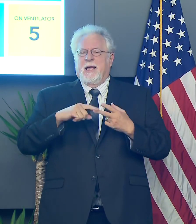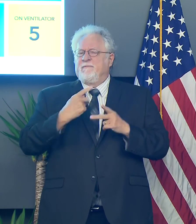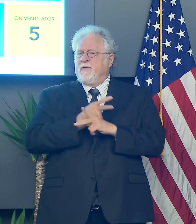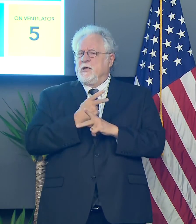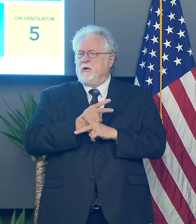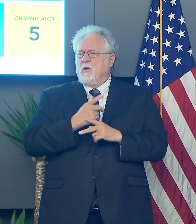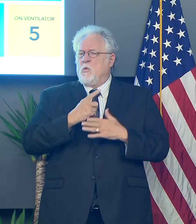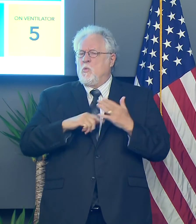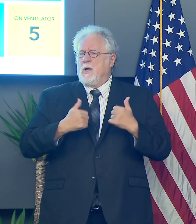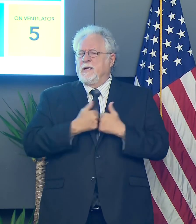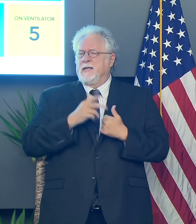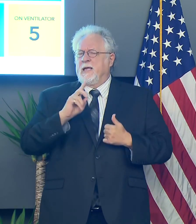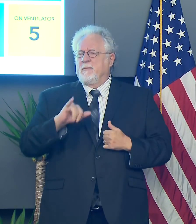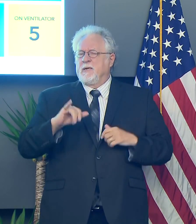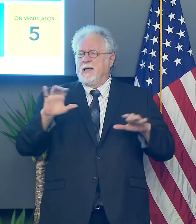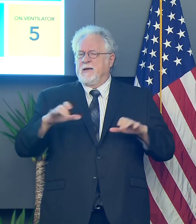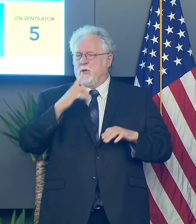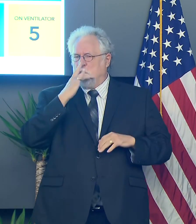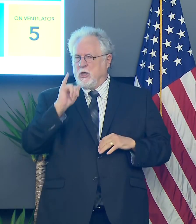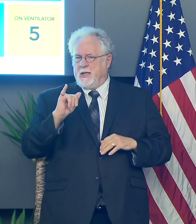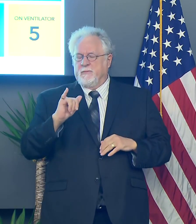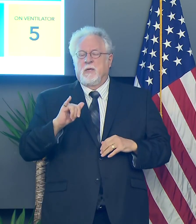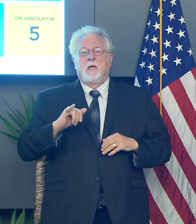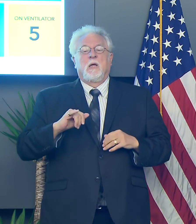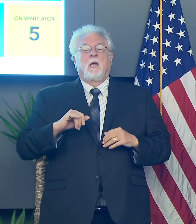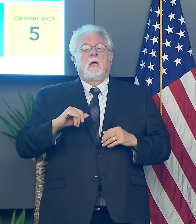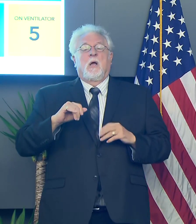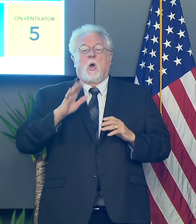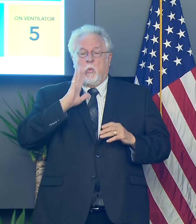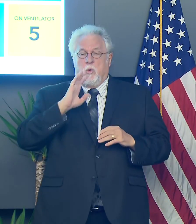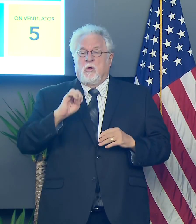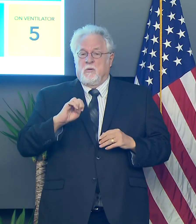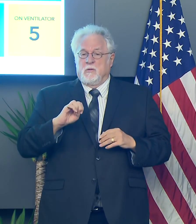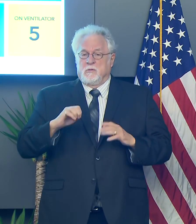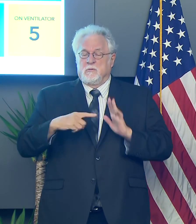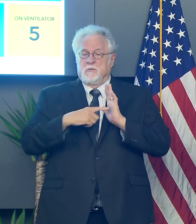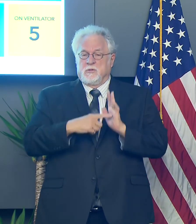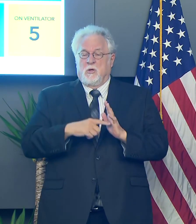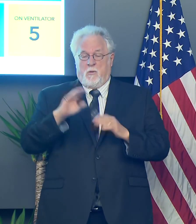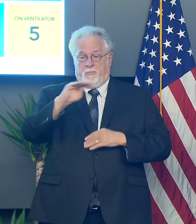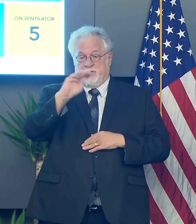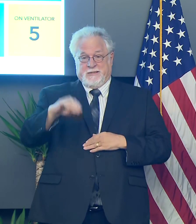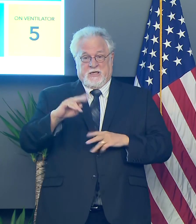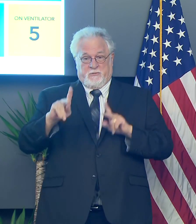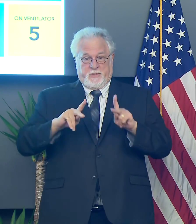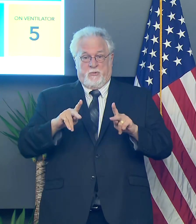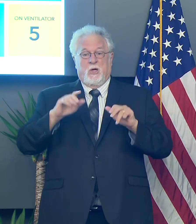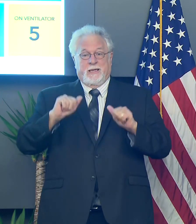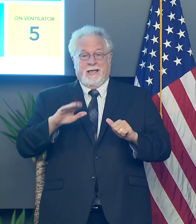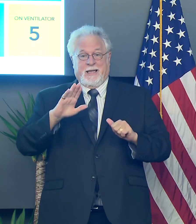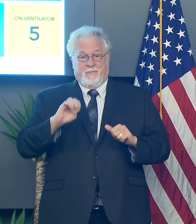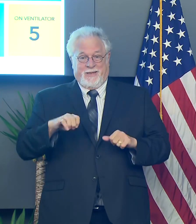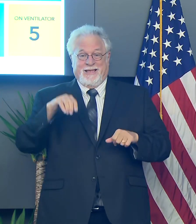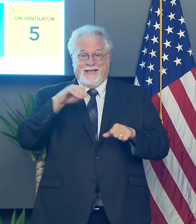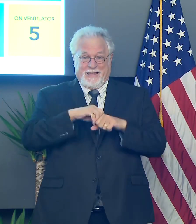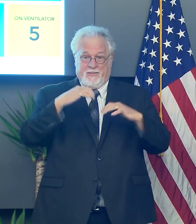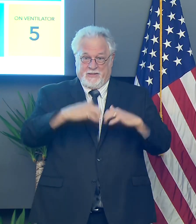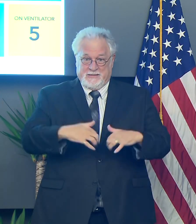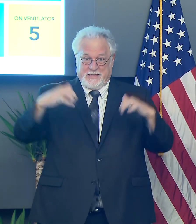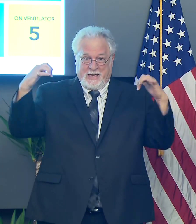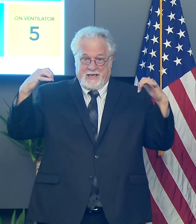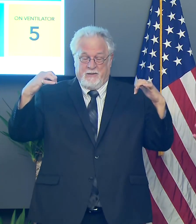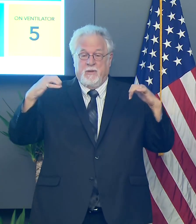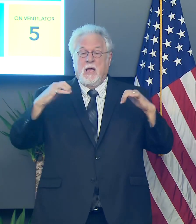what game day activities need to look like. And by the way, it will be reflected in the percentage of people that can be in the stadium.